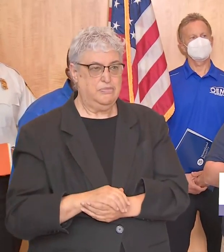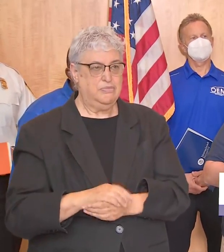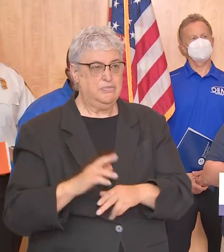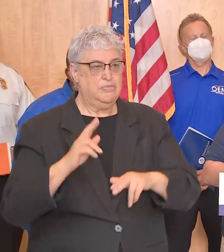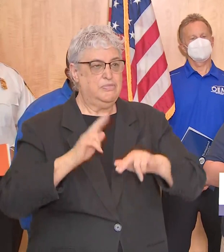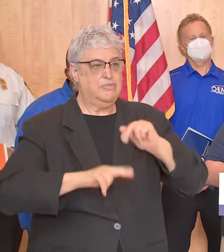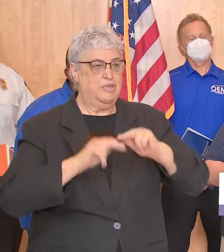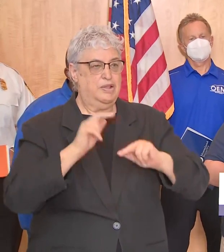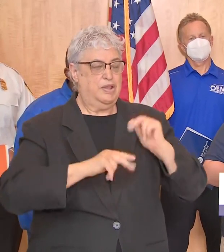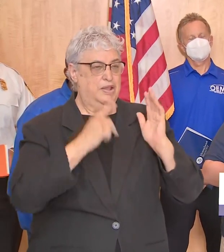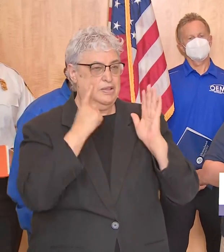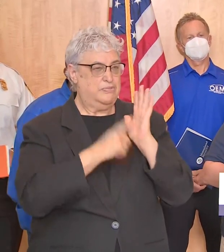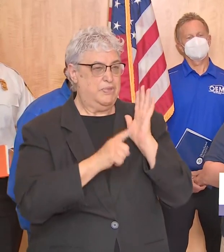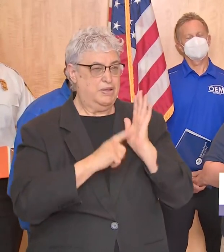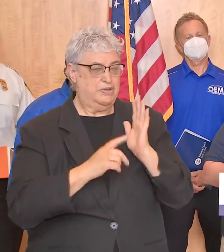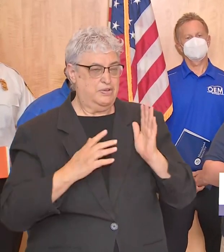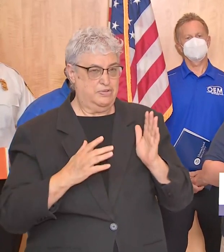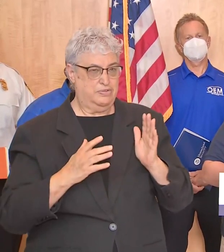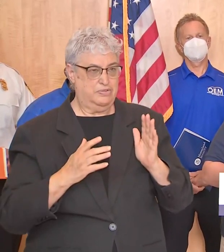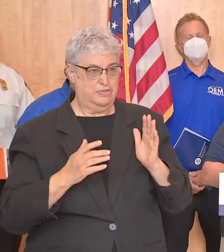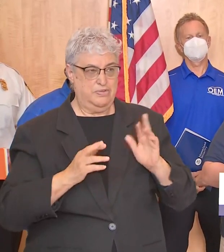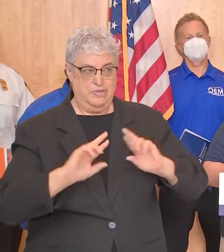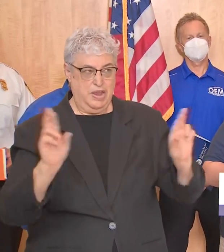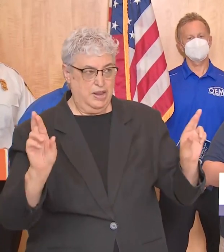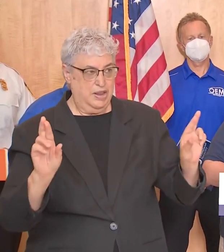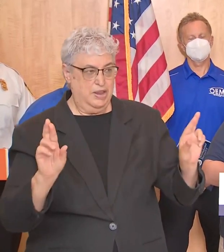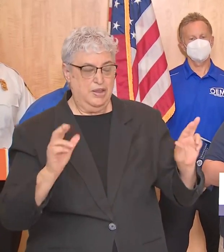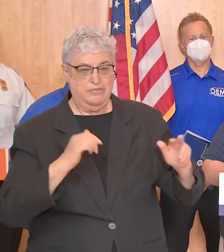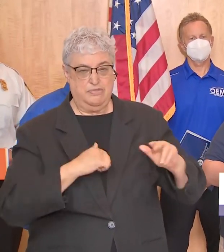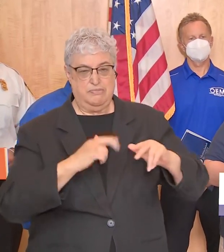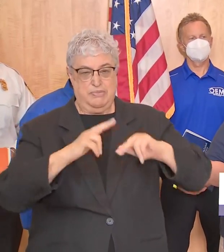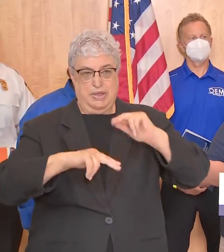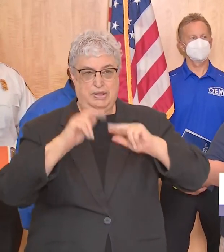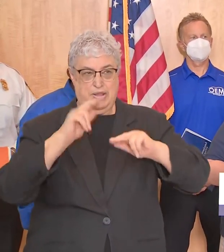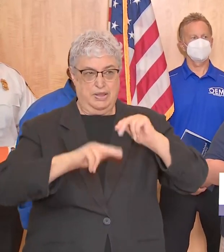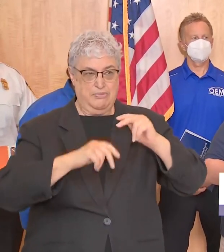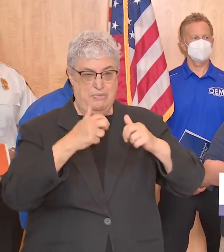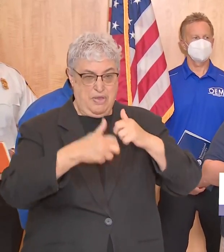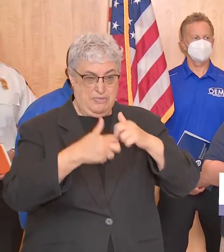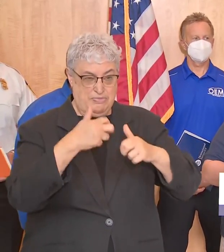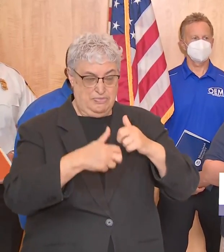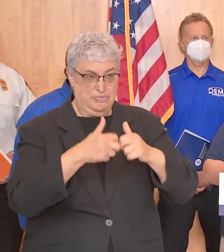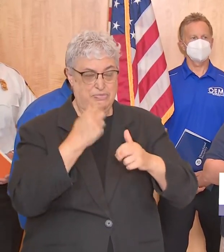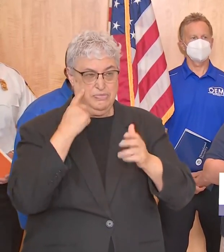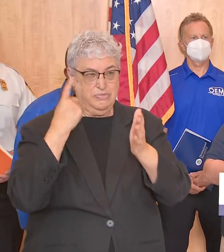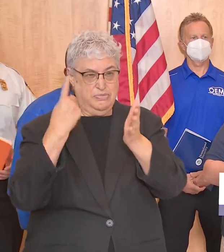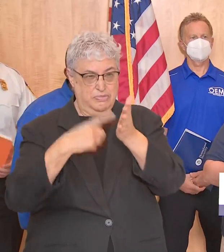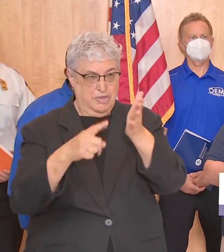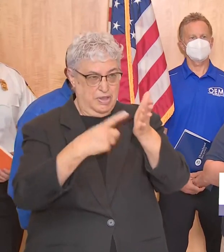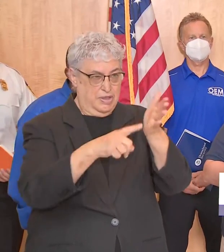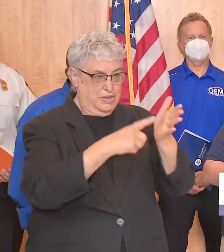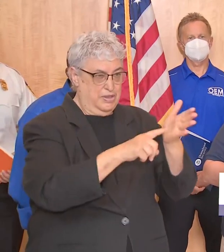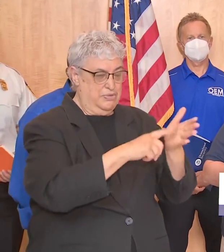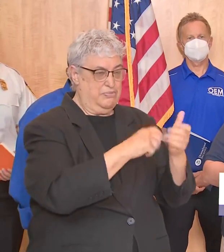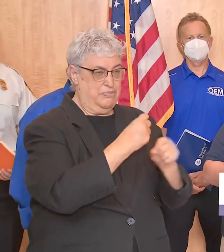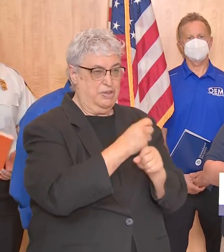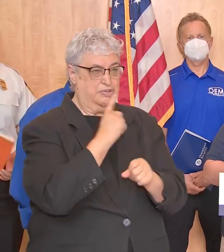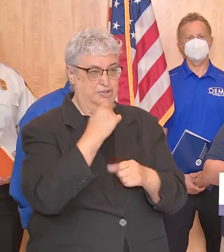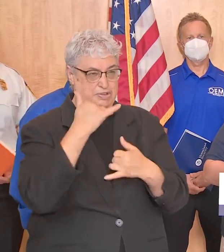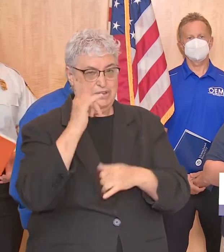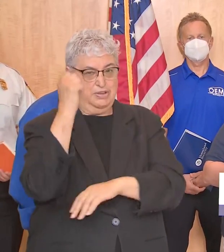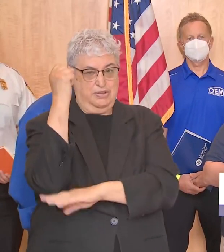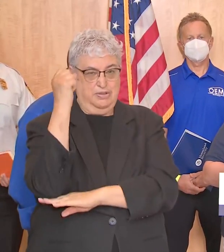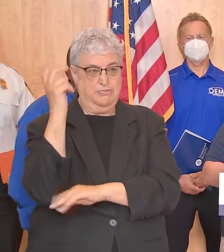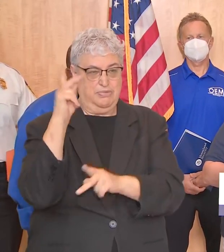inspectors on call as soon as it is safe if we have structures that are impacted we'll be out to inspect the structural integrity of those and make sure